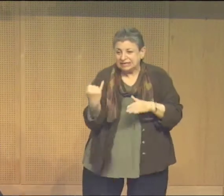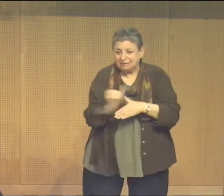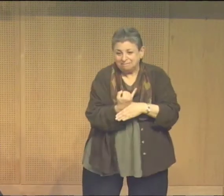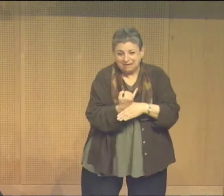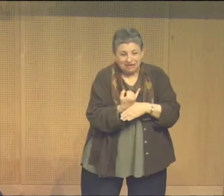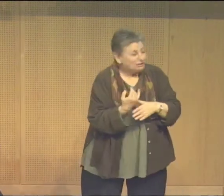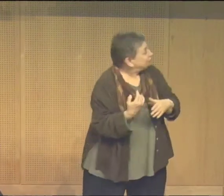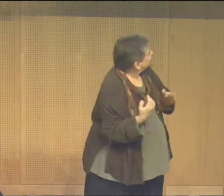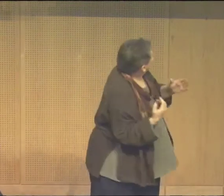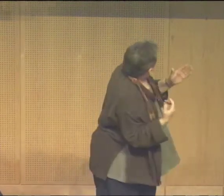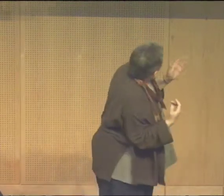Hearing impaired.